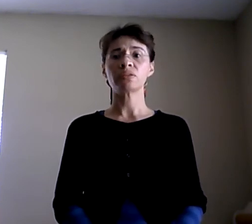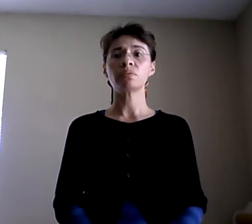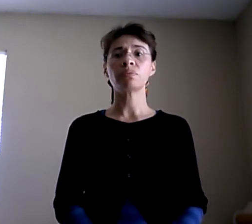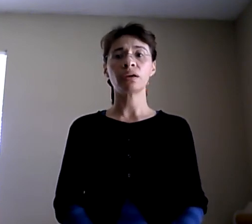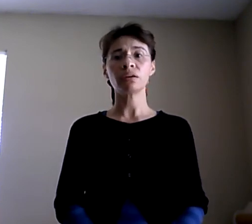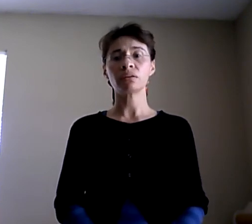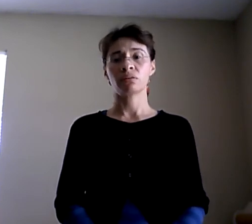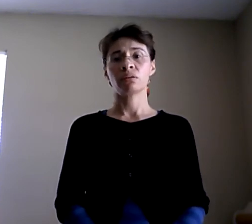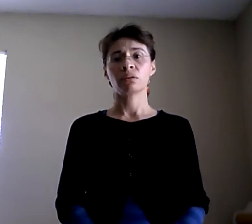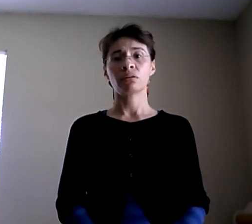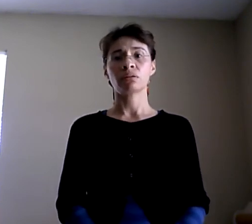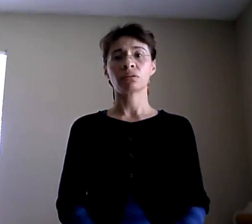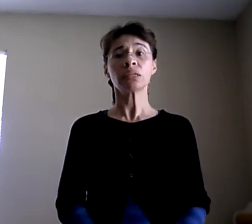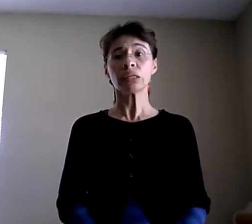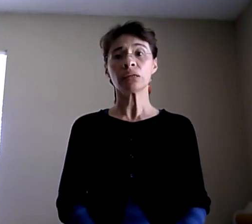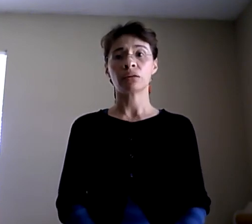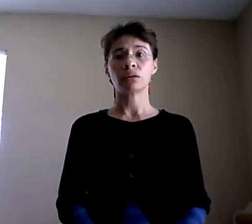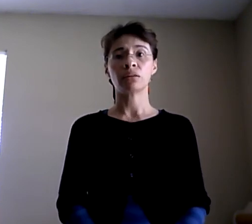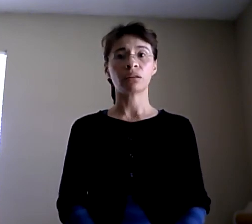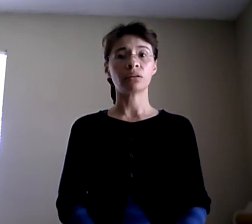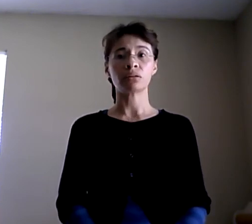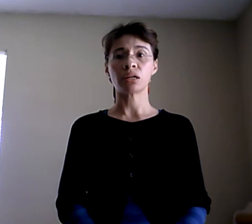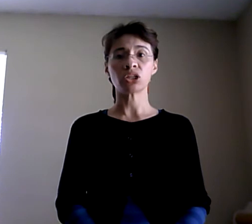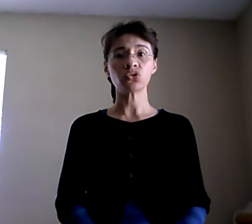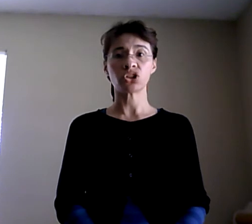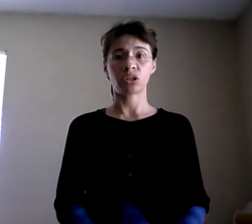is the main key in any relationship.